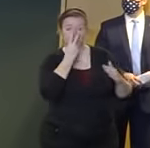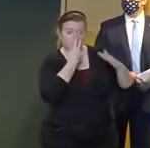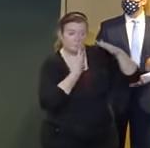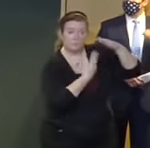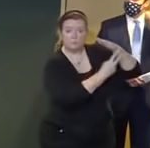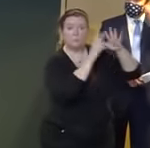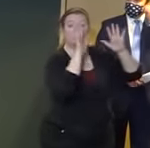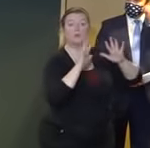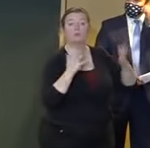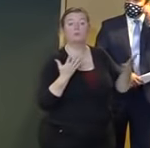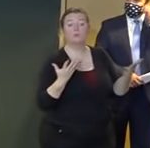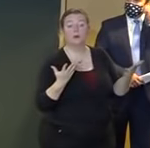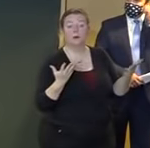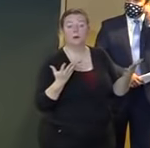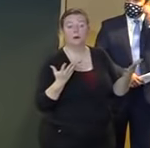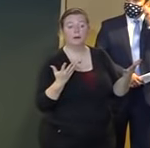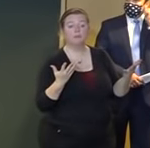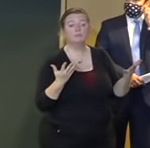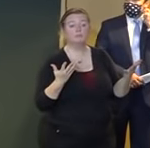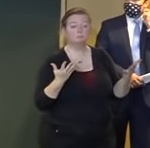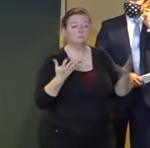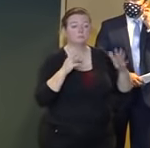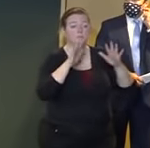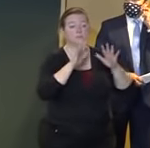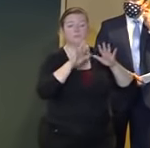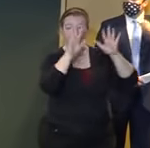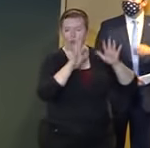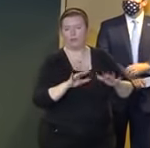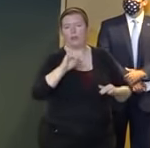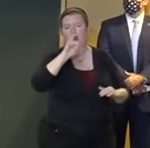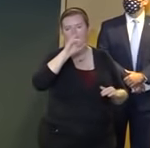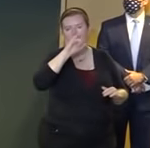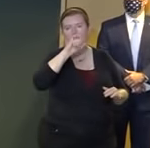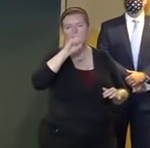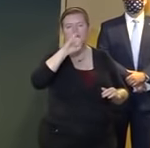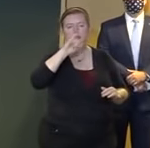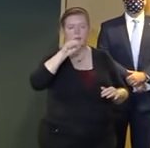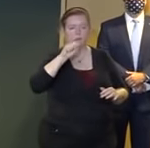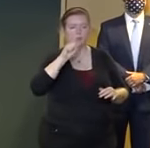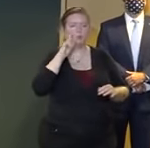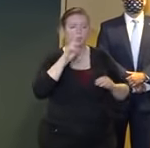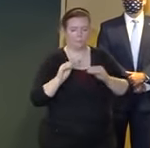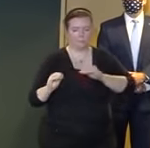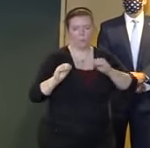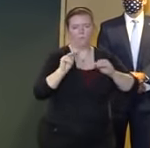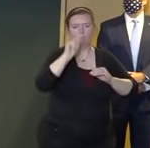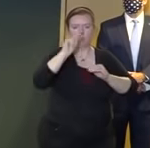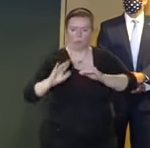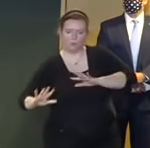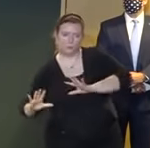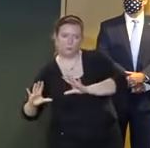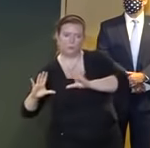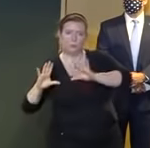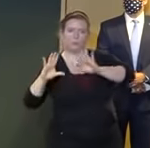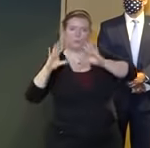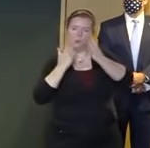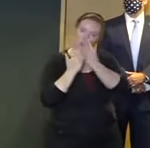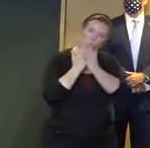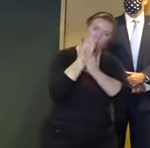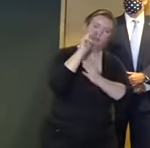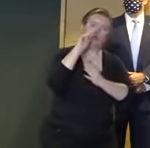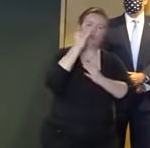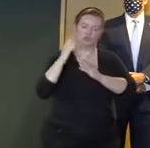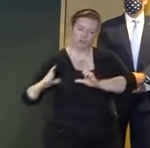move around ESA EAS will continue its northward March across New Jersey throughout the day bringing heavy rains